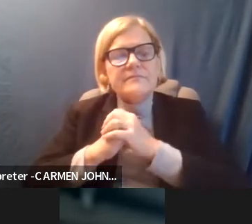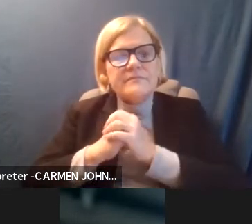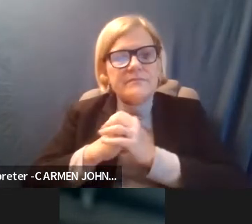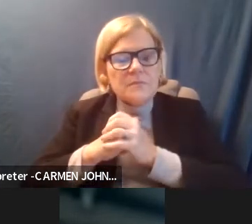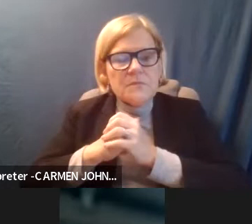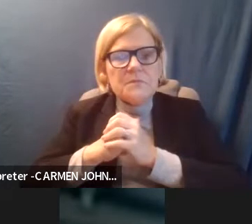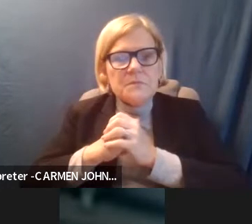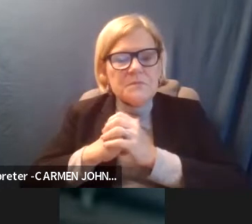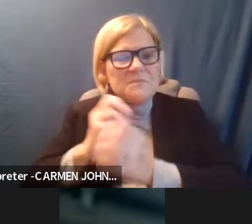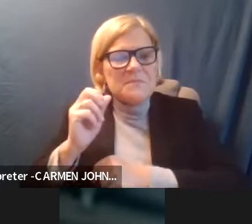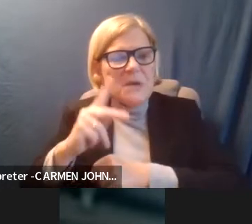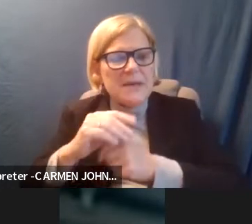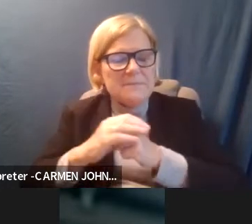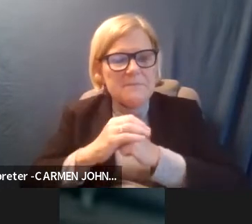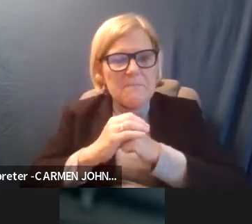Okay.